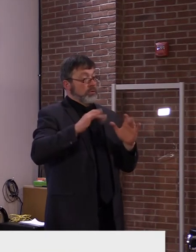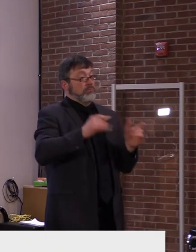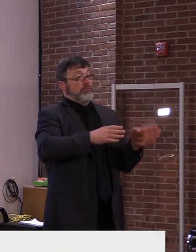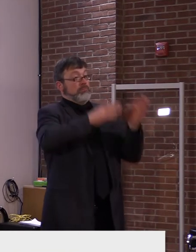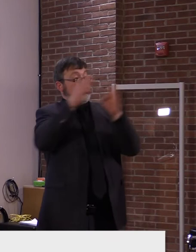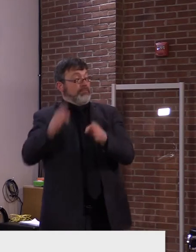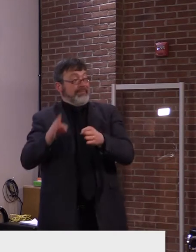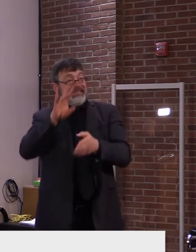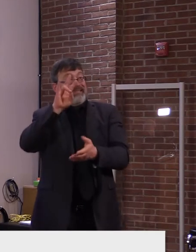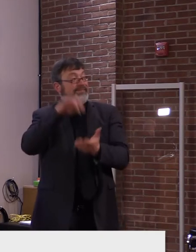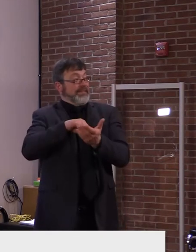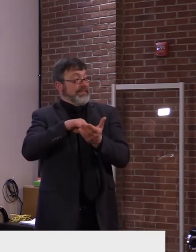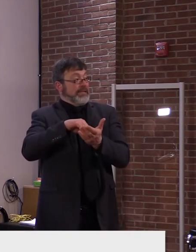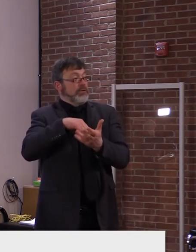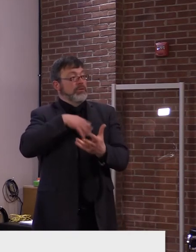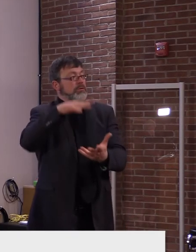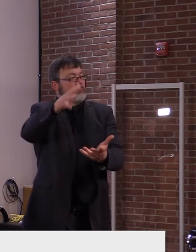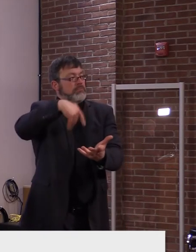redeploying that as well.